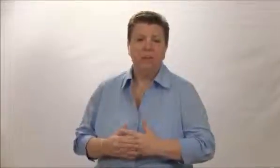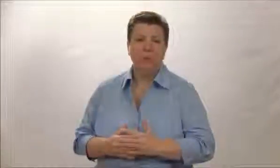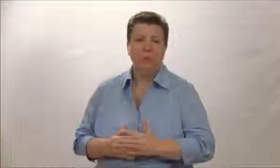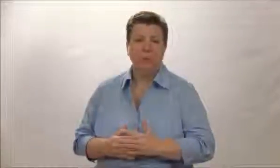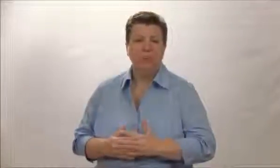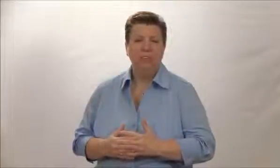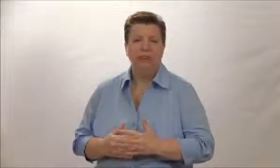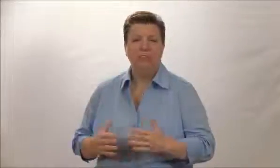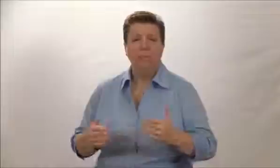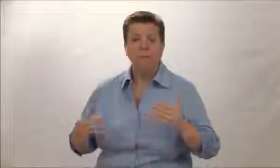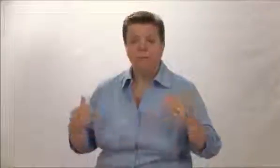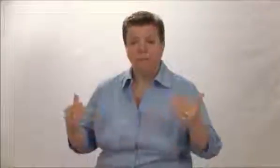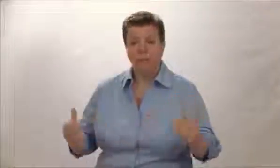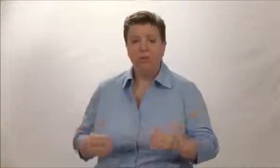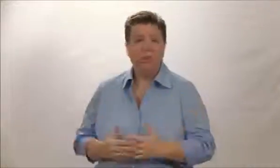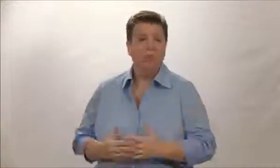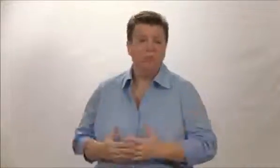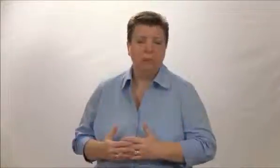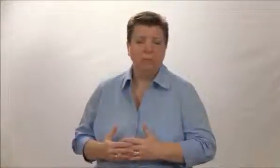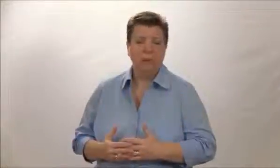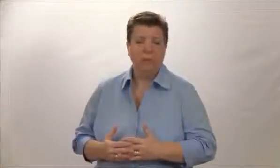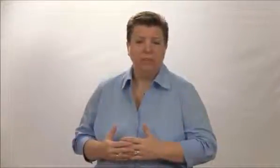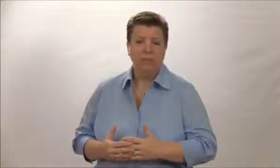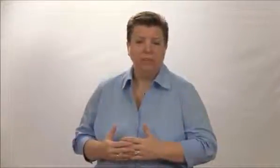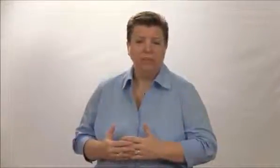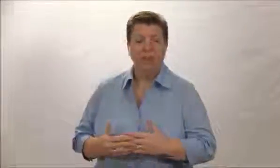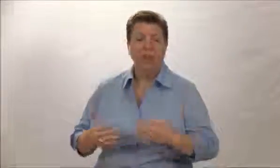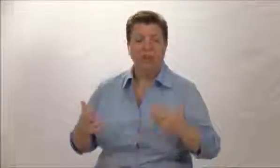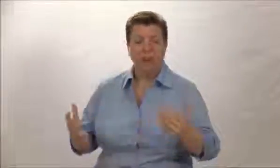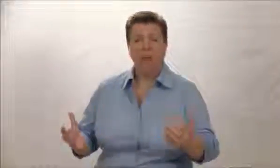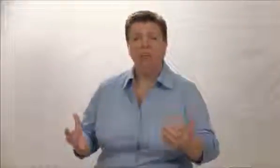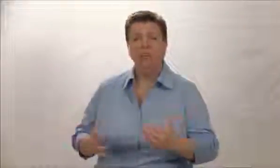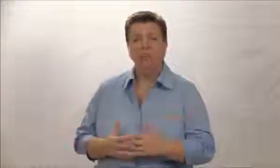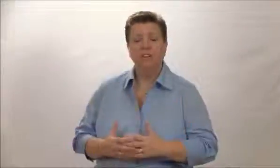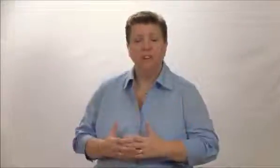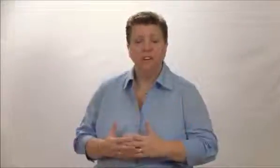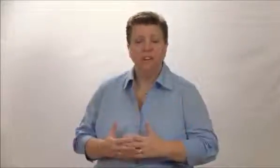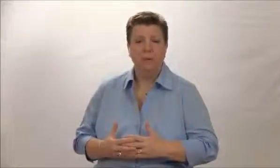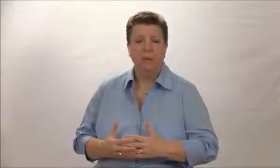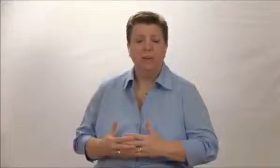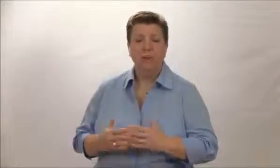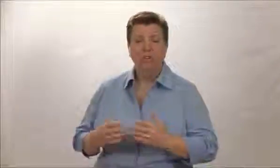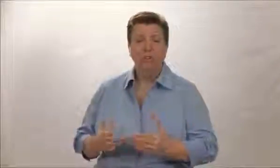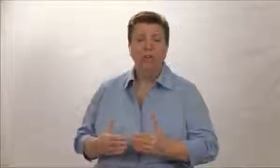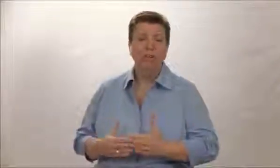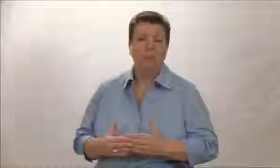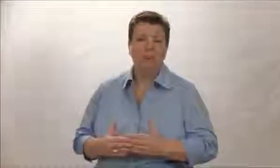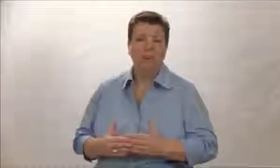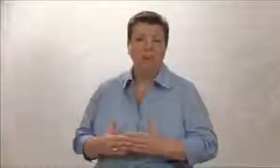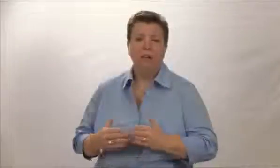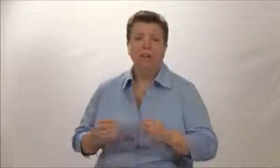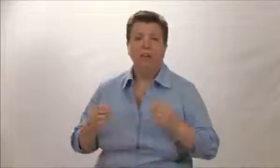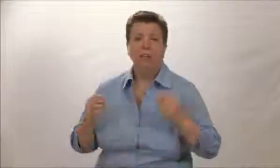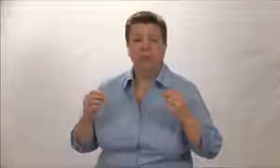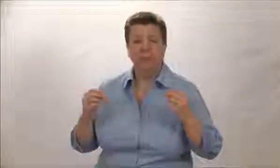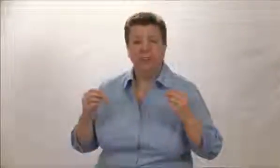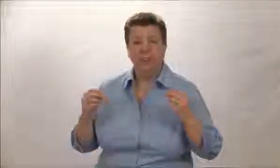tell people, once they have a few thousand people on their list, they ought to seriously think about doing an event, because you can very